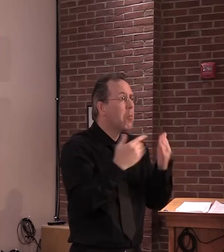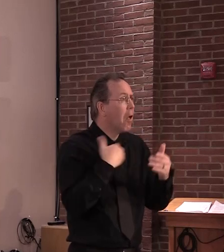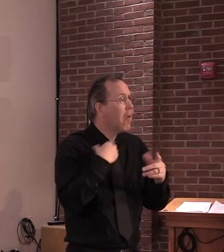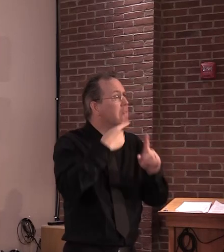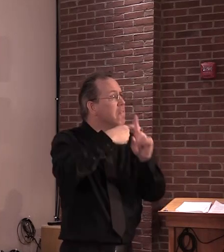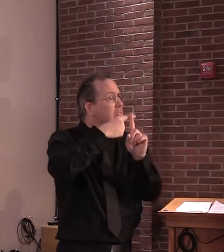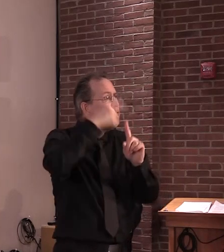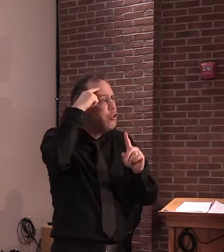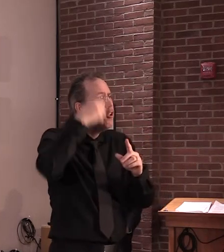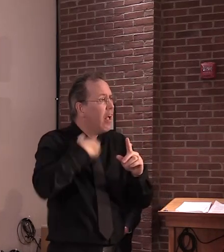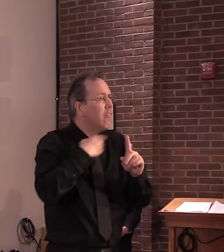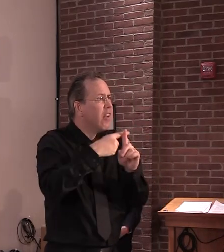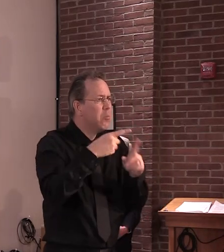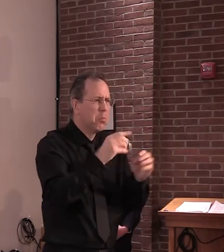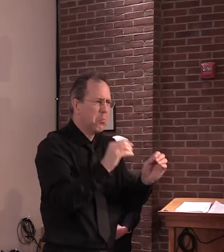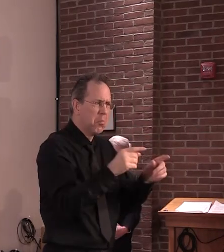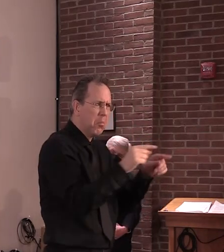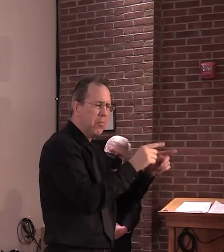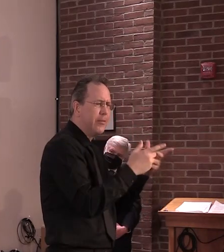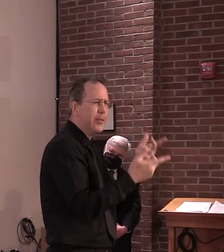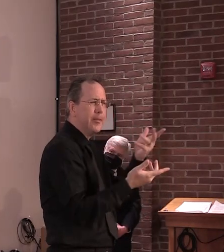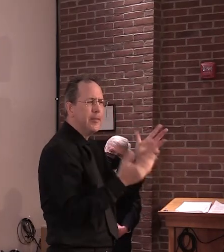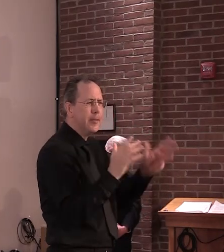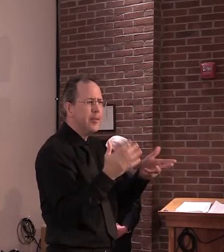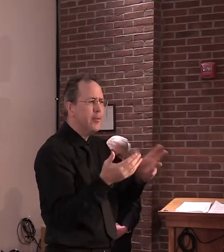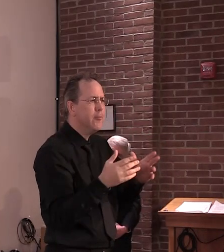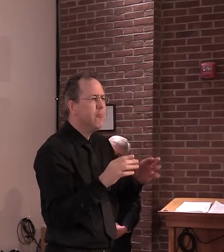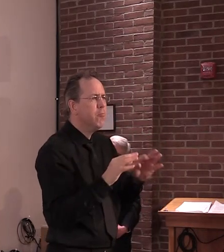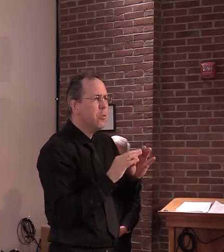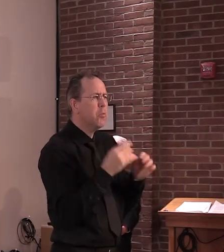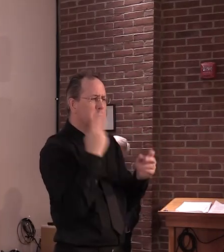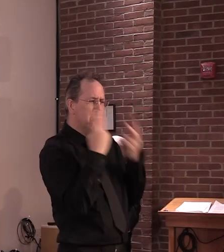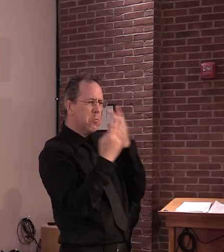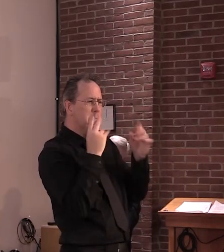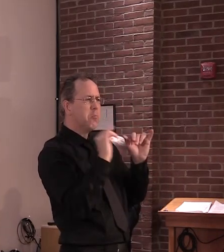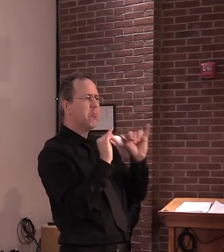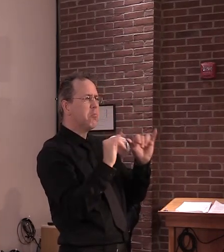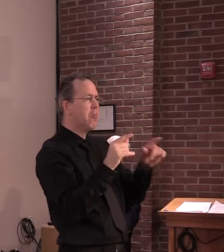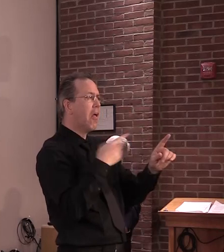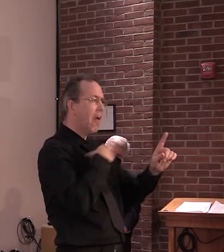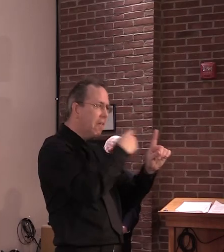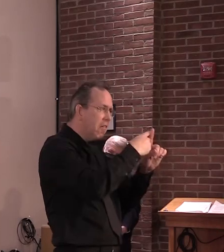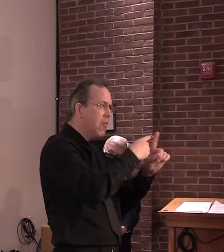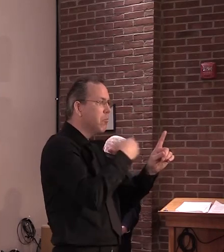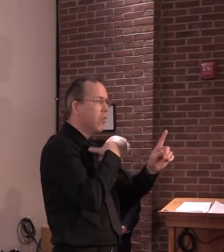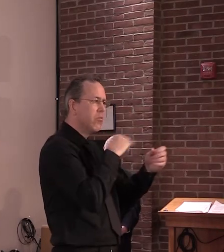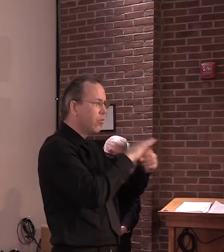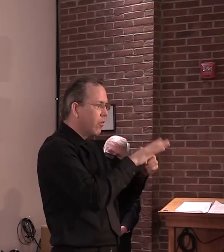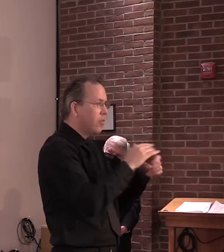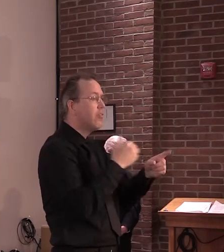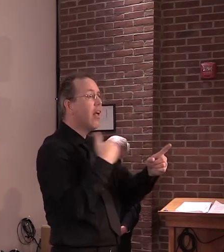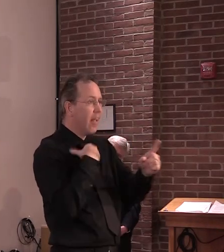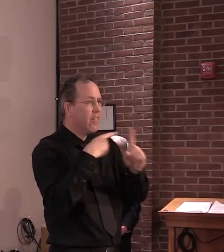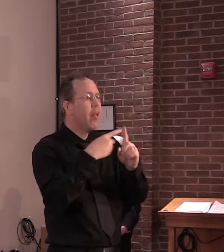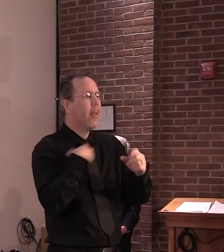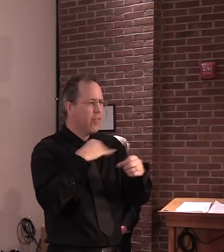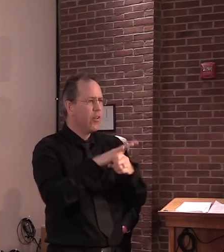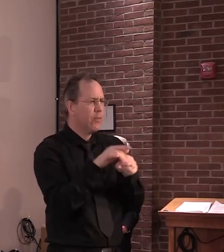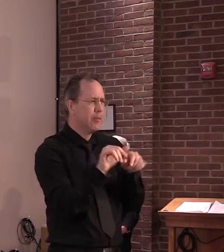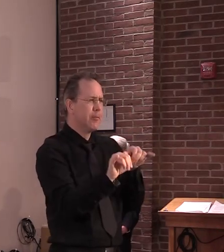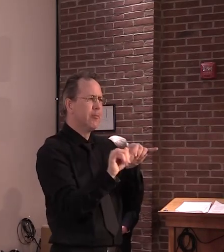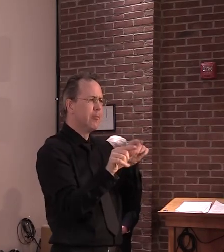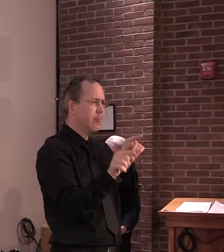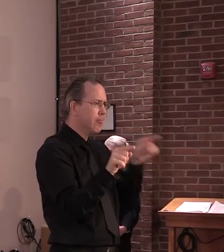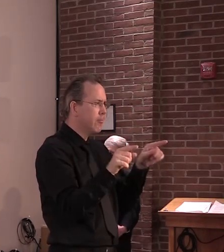having a temperature or not. Because not all of them will have fever even if they are having